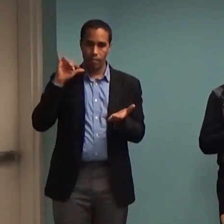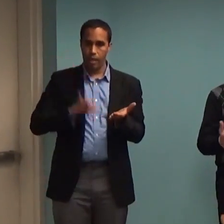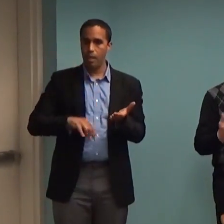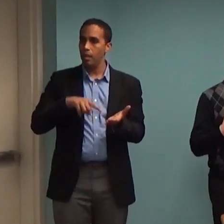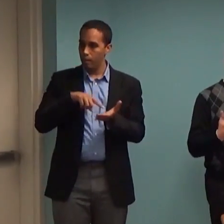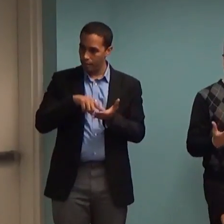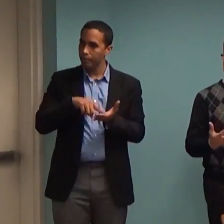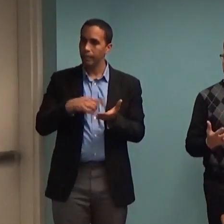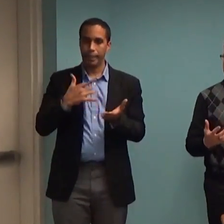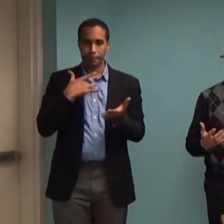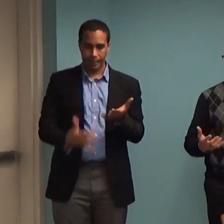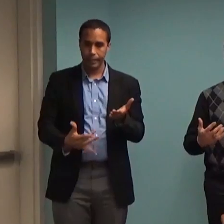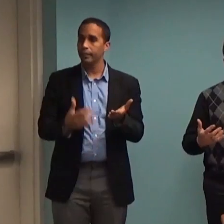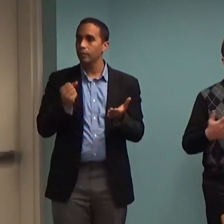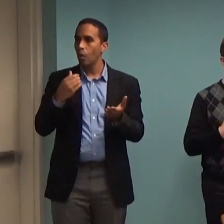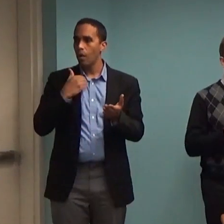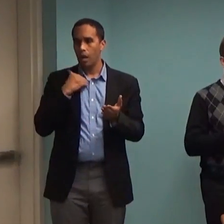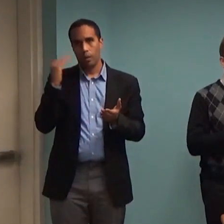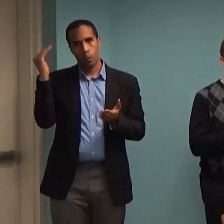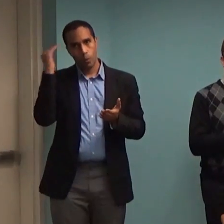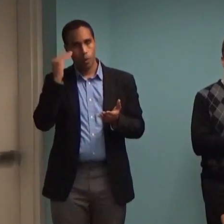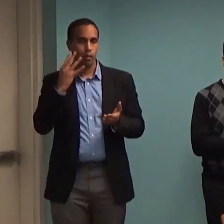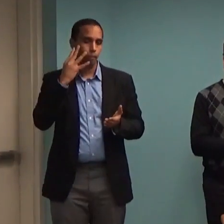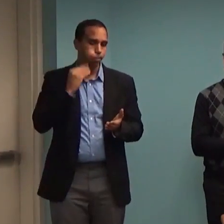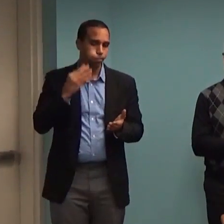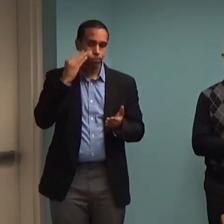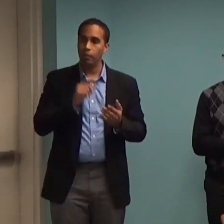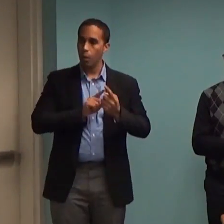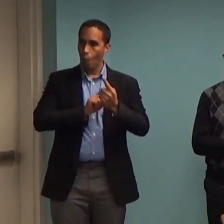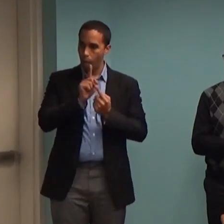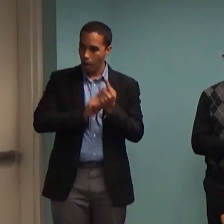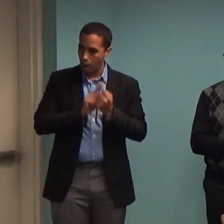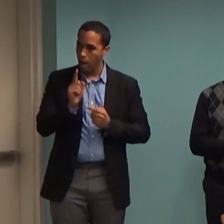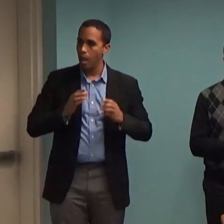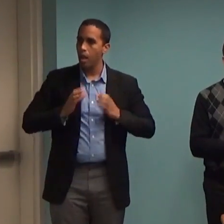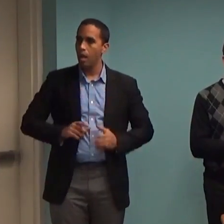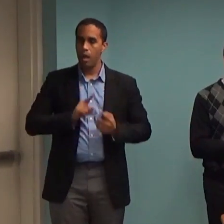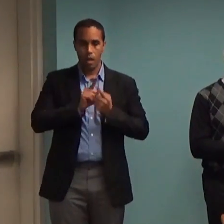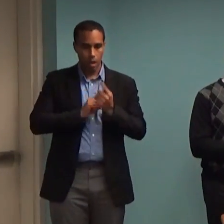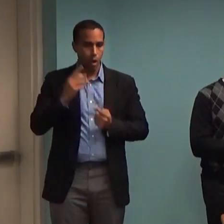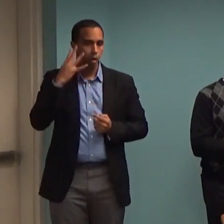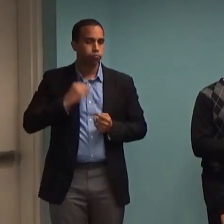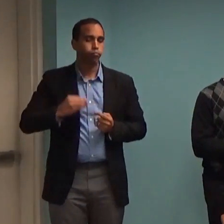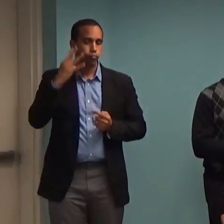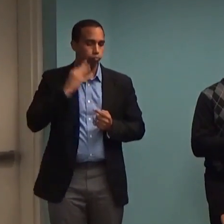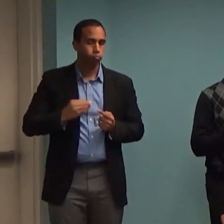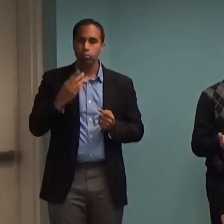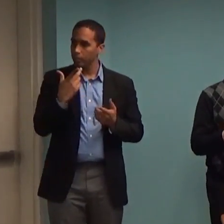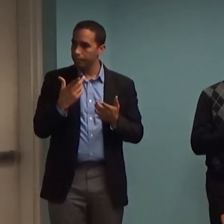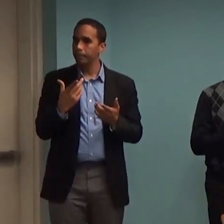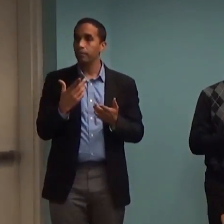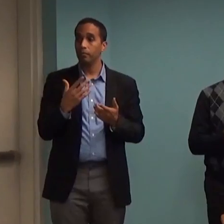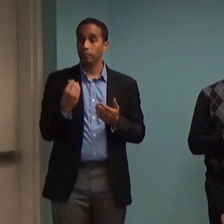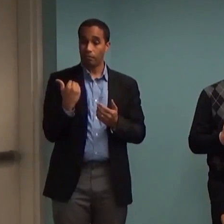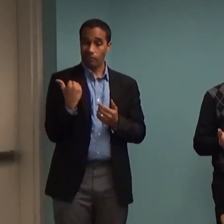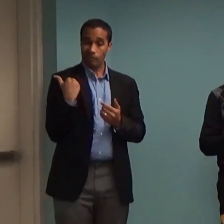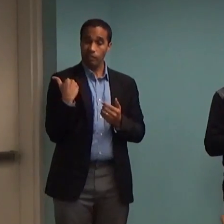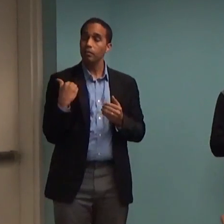I'm very familiar with this issue just from direct client care that I engage in regularly. And more recently, my interest has been